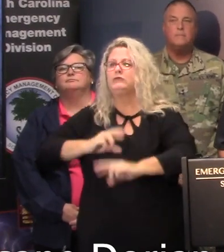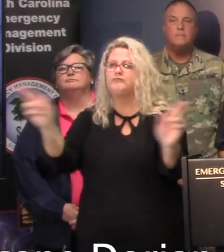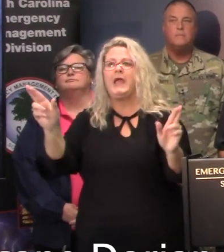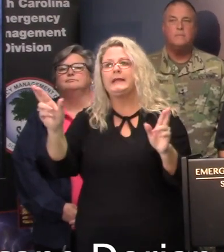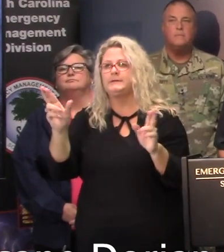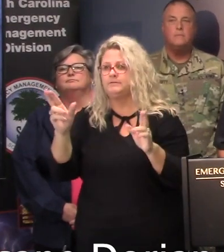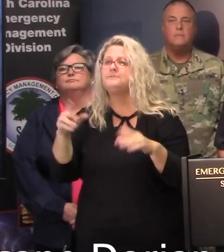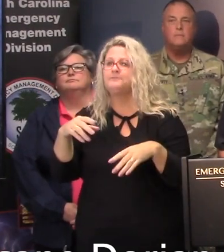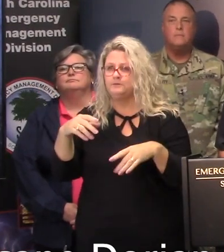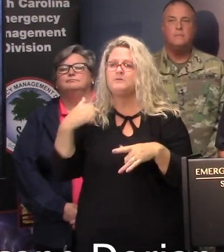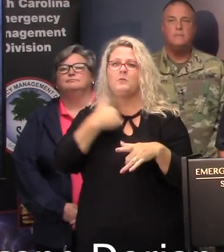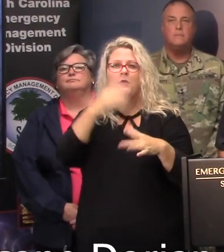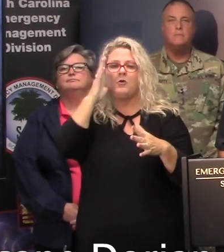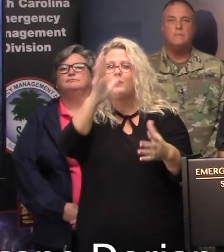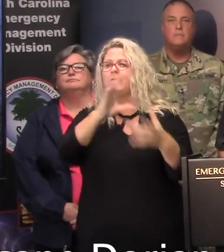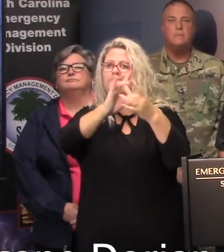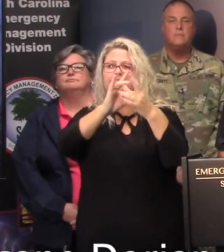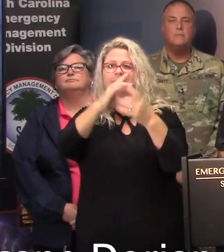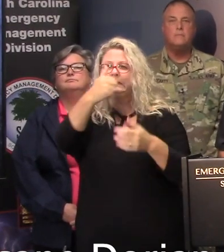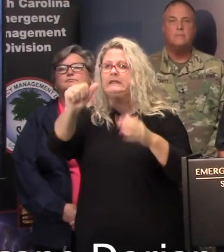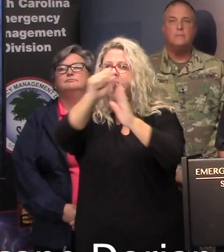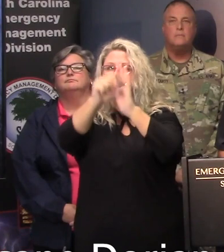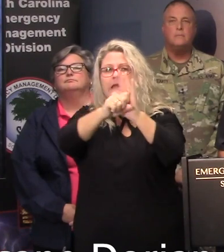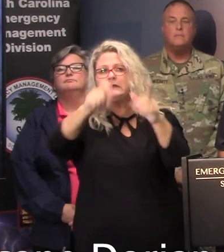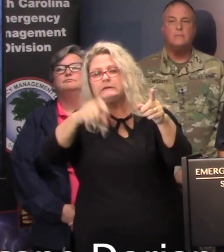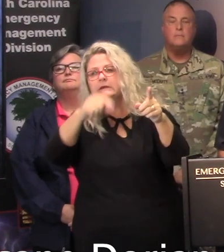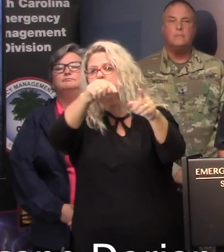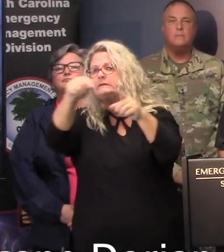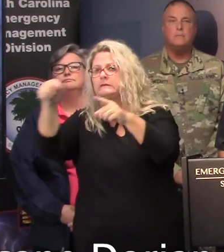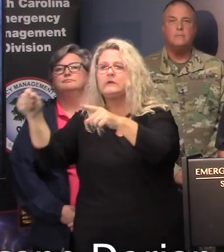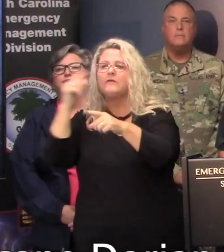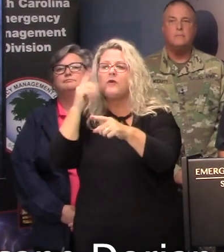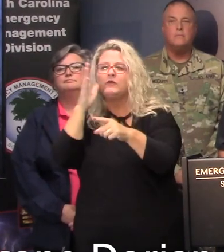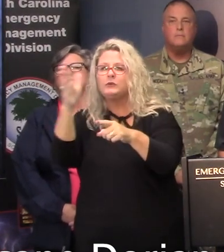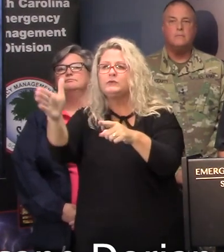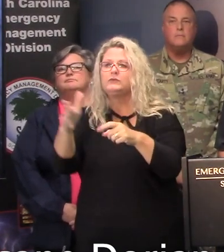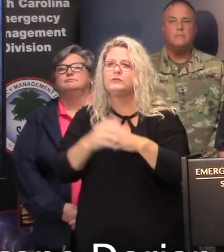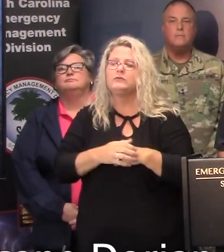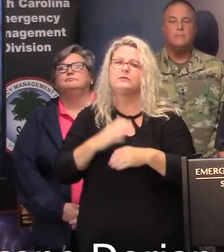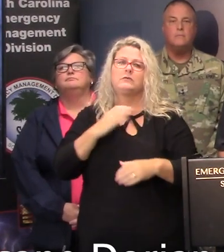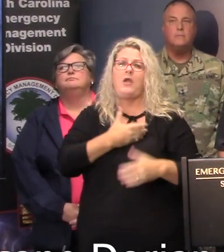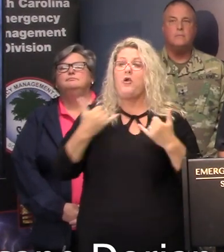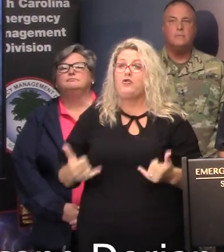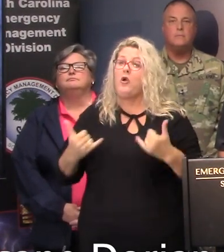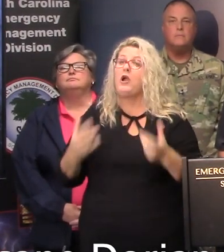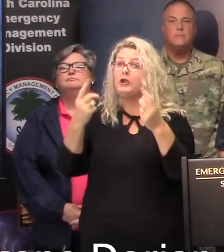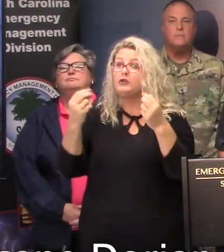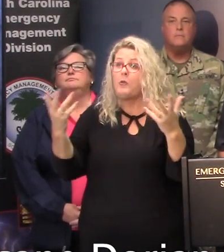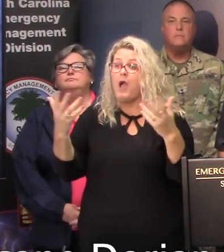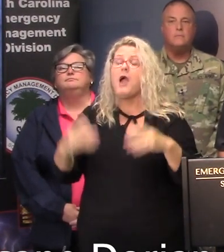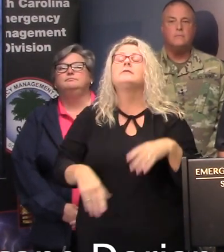and it's for us to be able to coordinate any state response we might have to do in the near term. Uh, our current, uh, priorities are evacuation